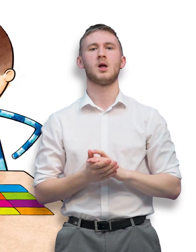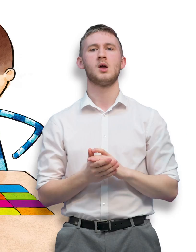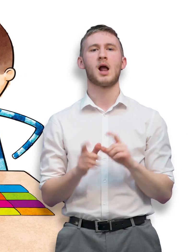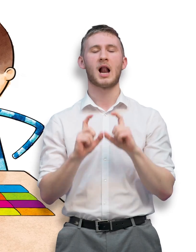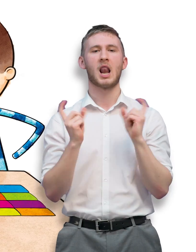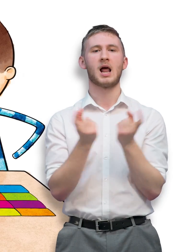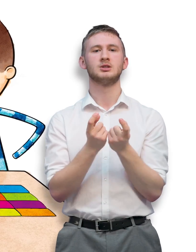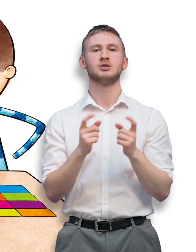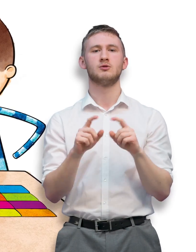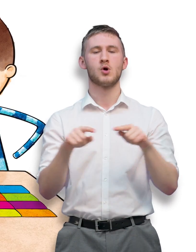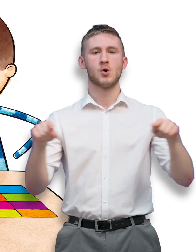were cool